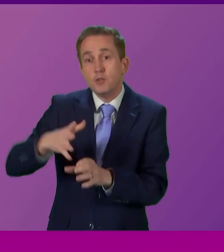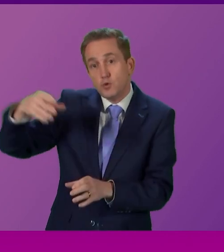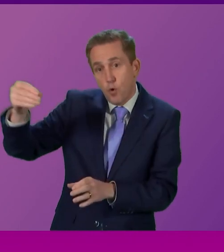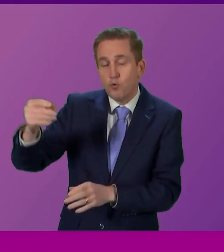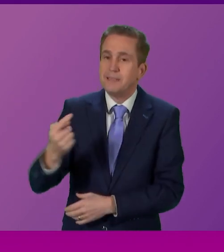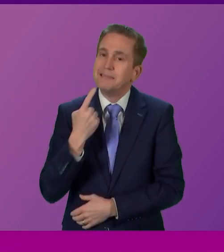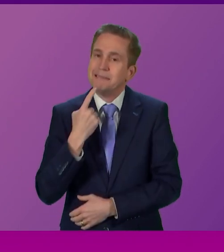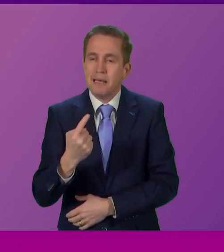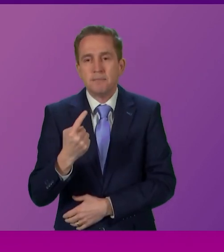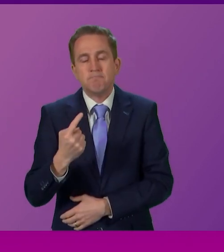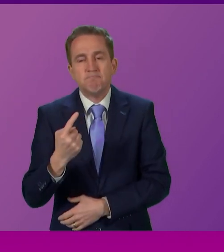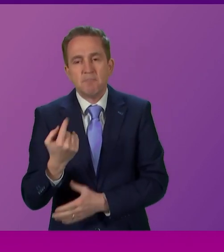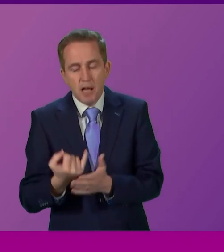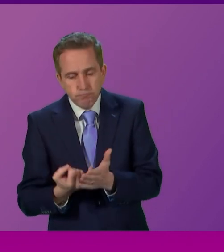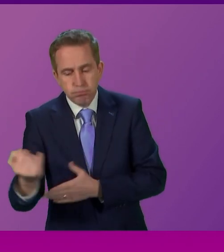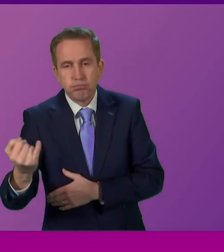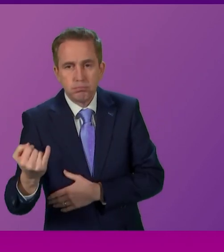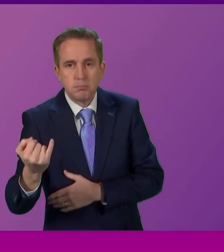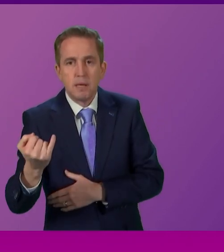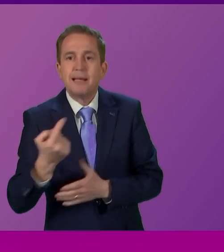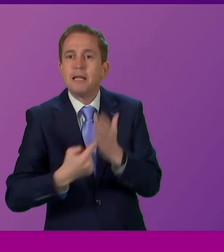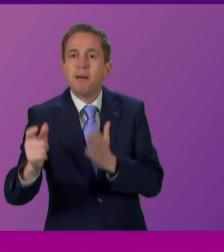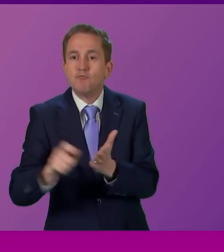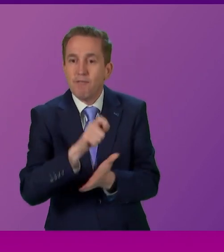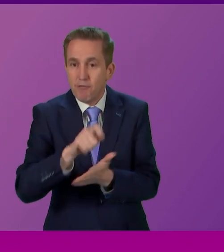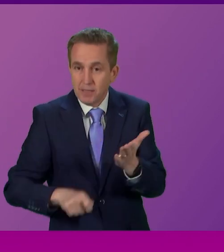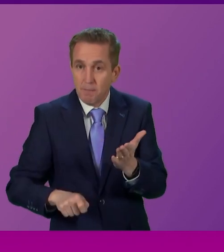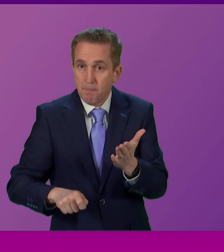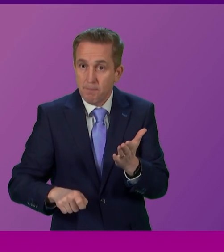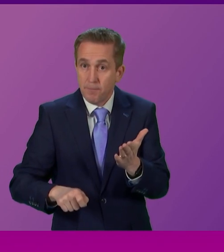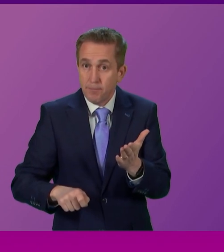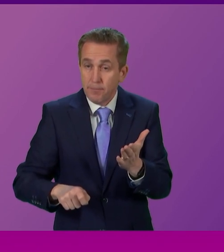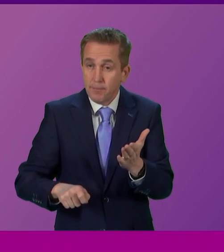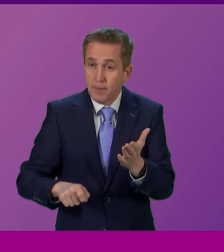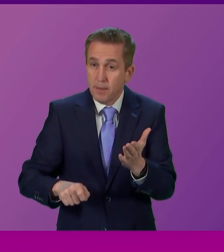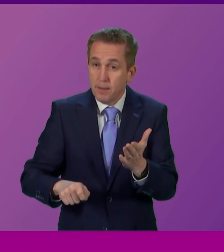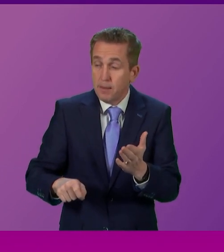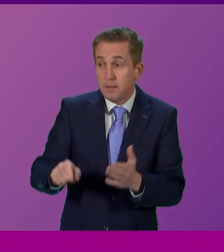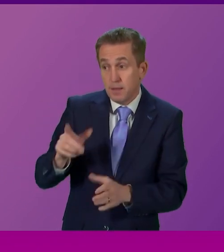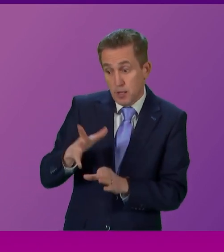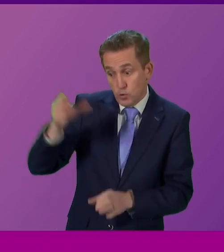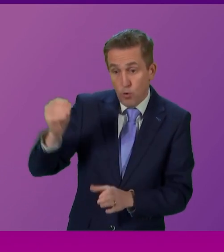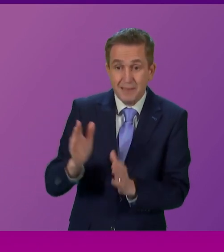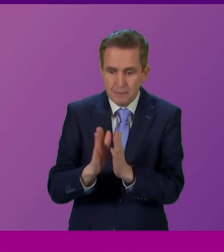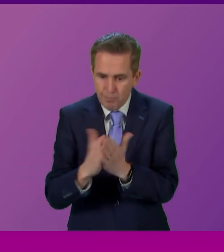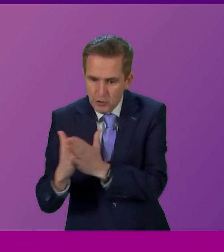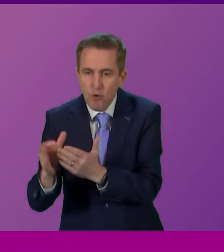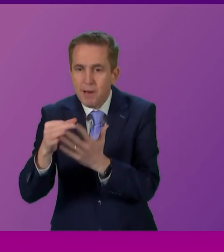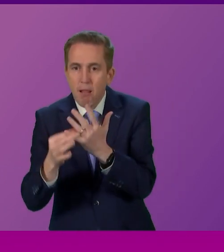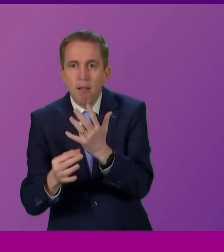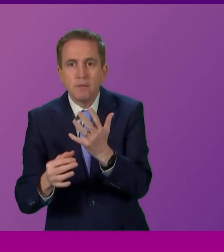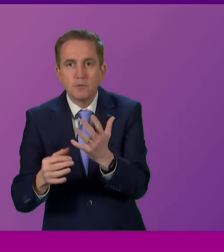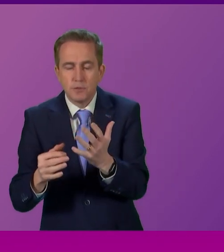plea to reject an independence referendum. Now talk about obsessive because their materials included